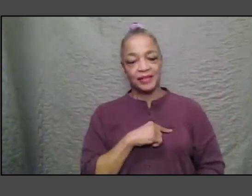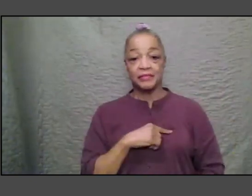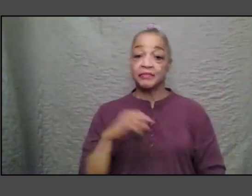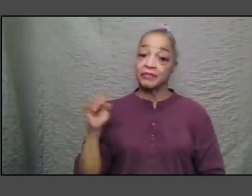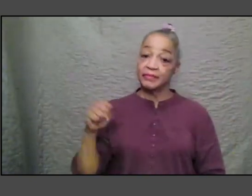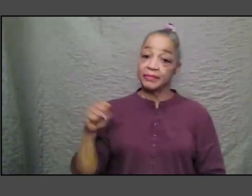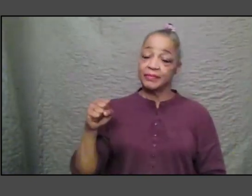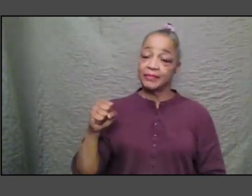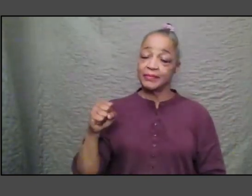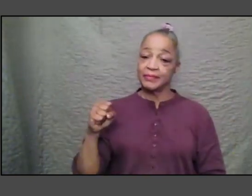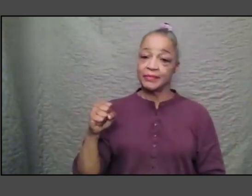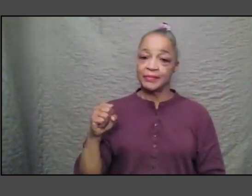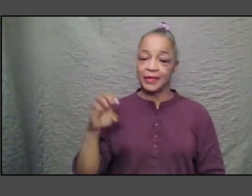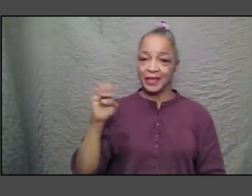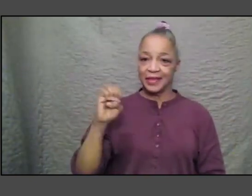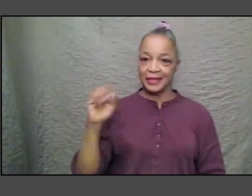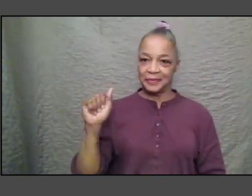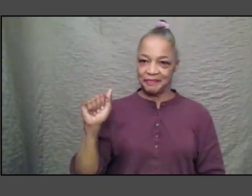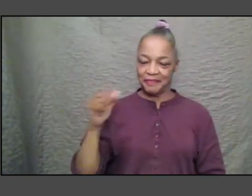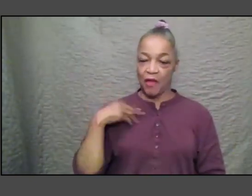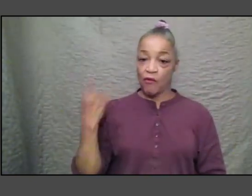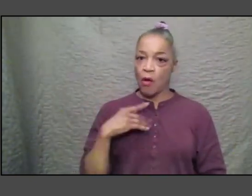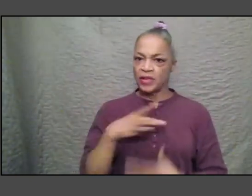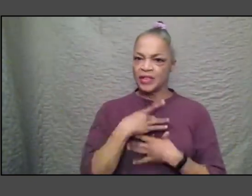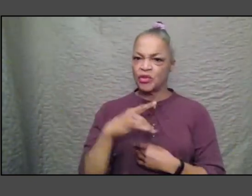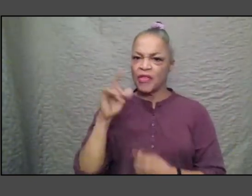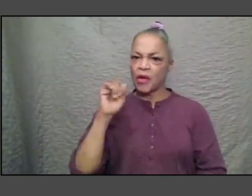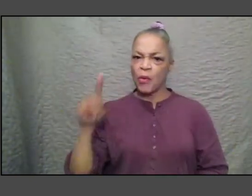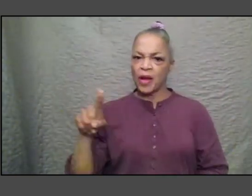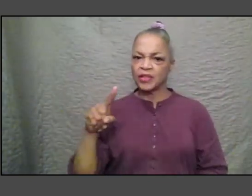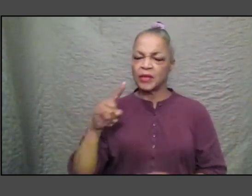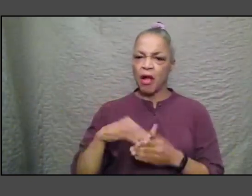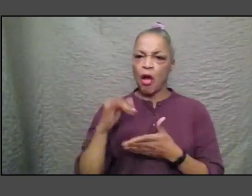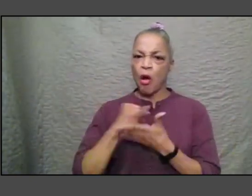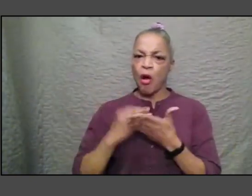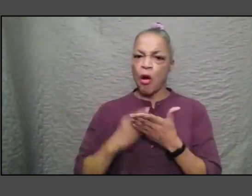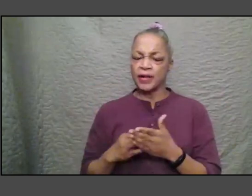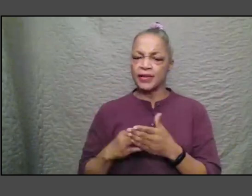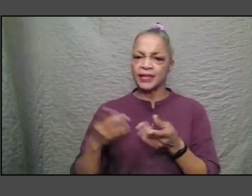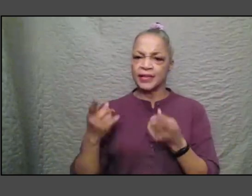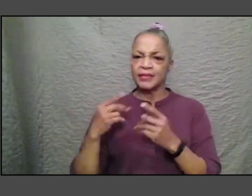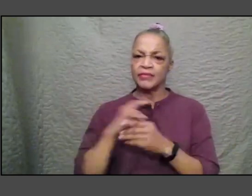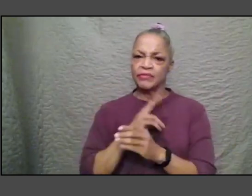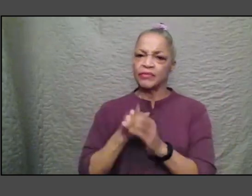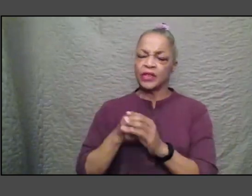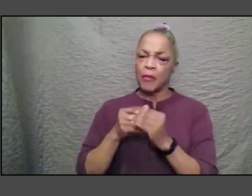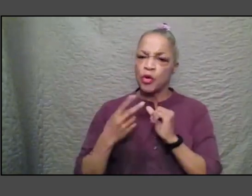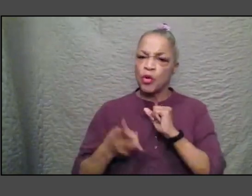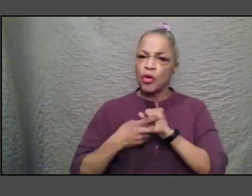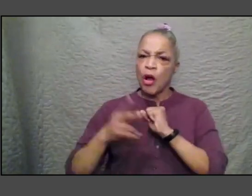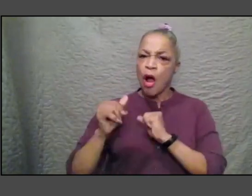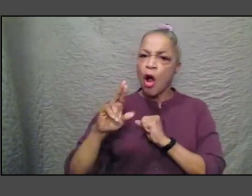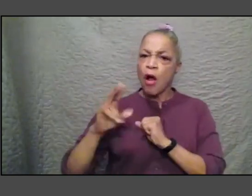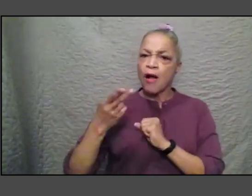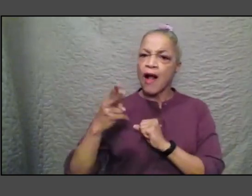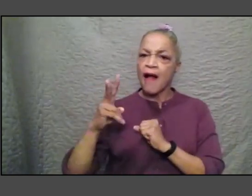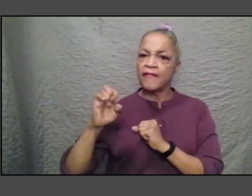always been interested in this question of how artists come to archives because i think that certainly in the case of poets um if you want